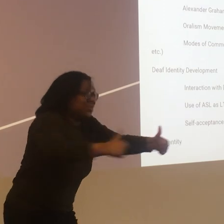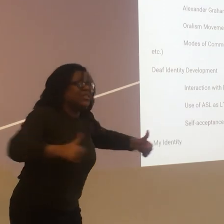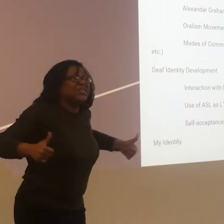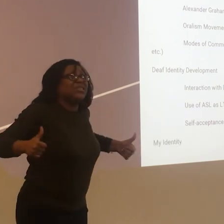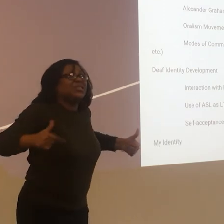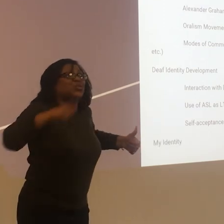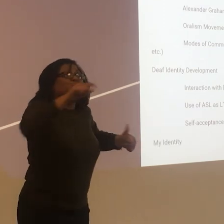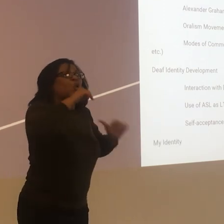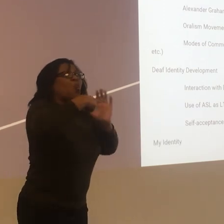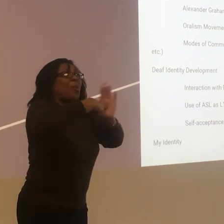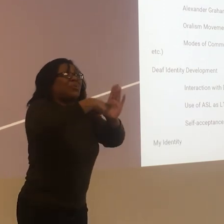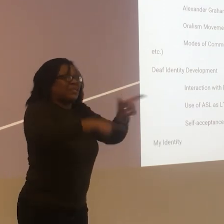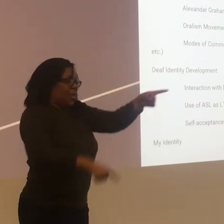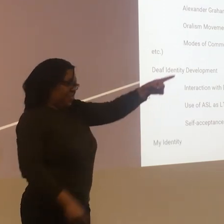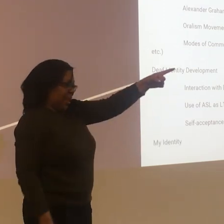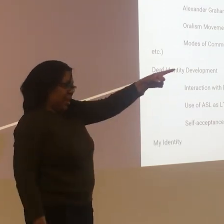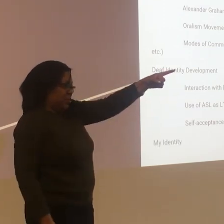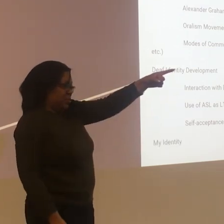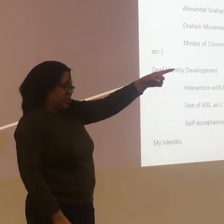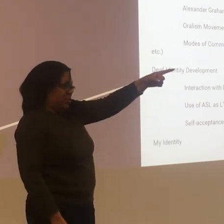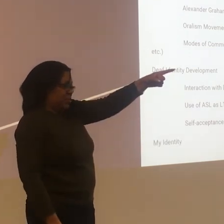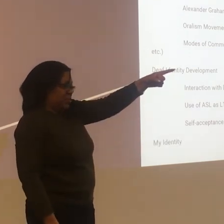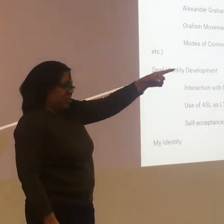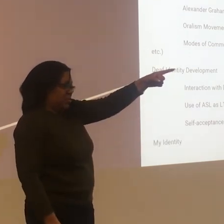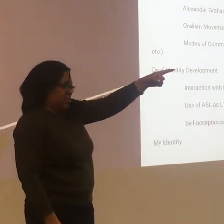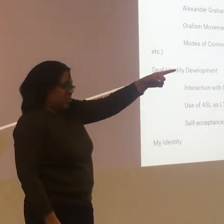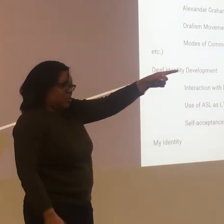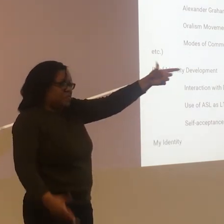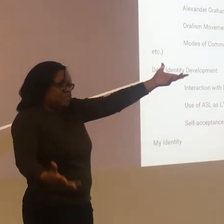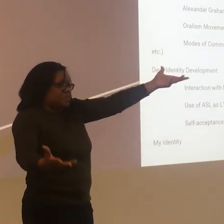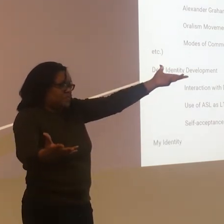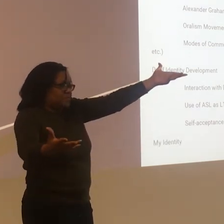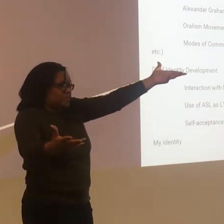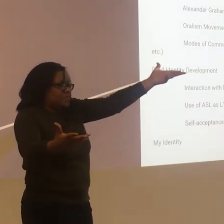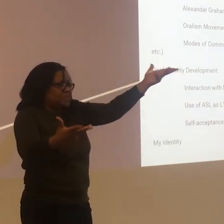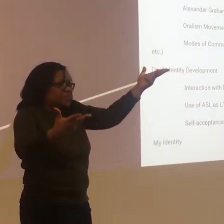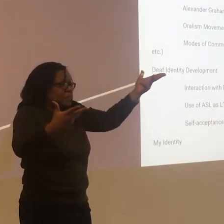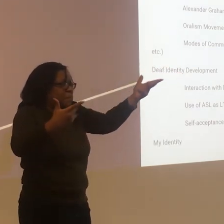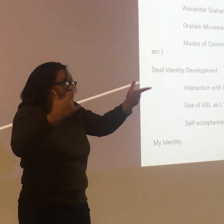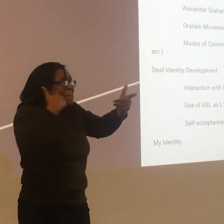very, very skilled interpreter, very good interpreter, but they do not represent what's being performed.